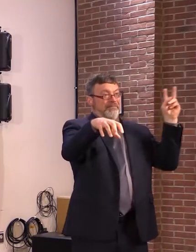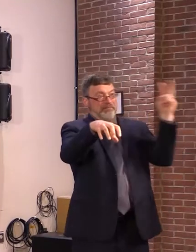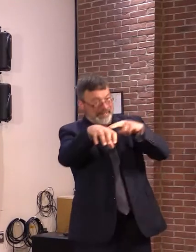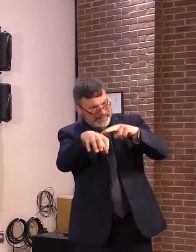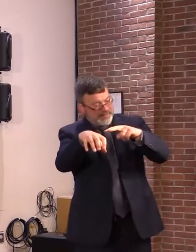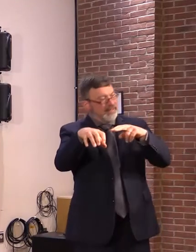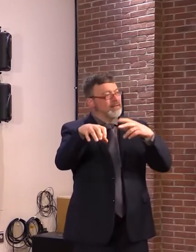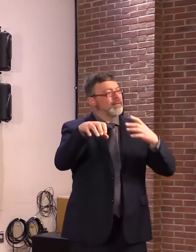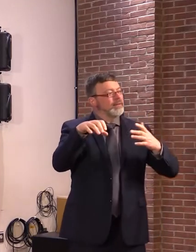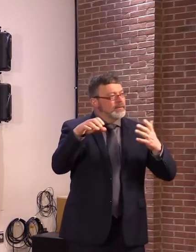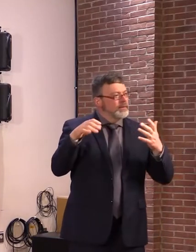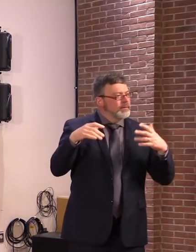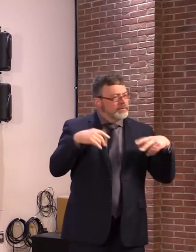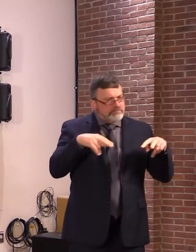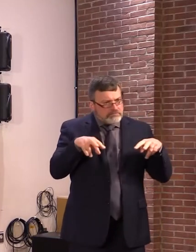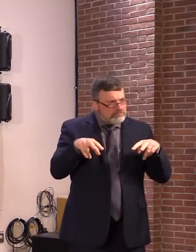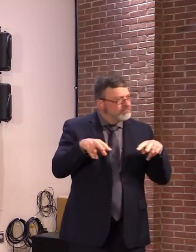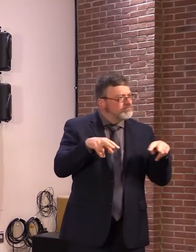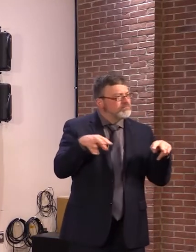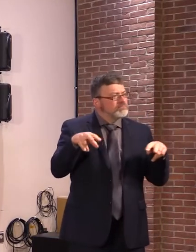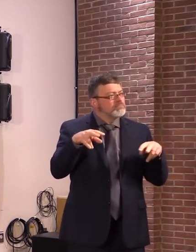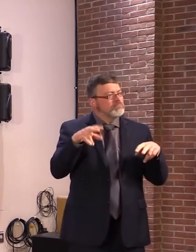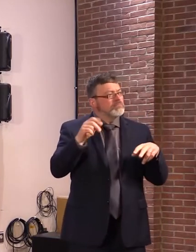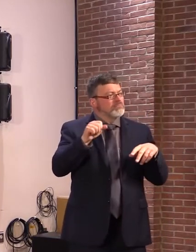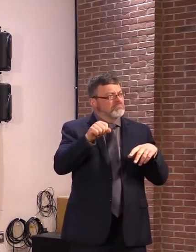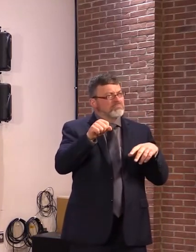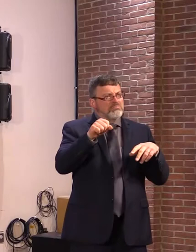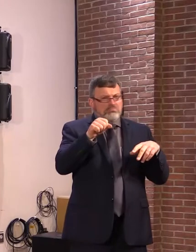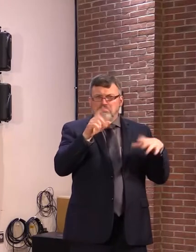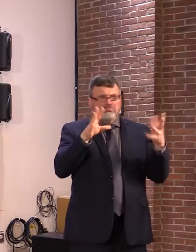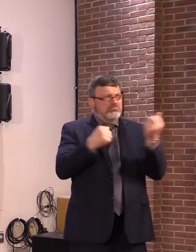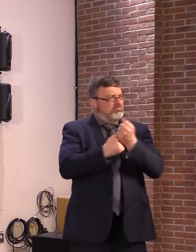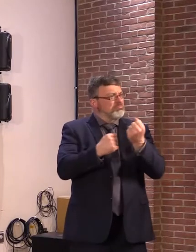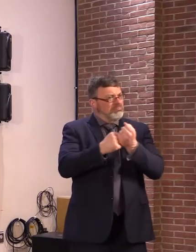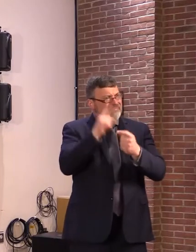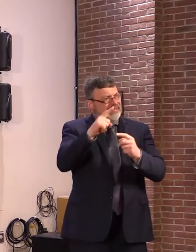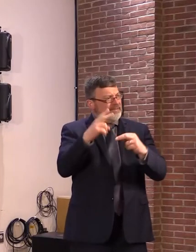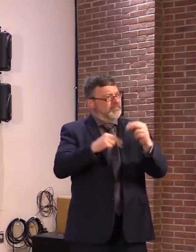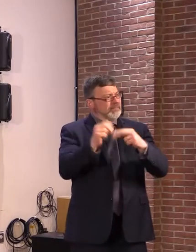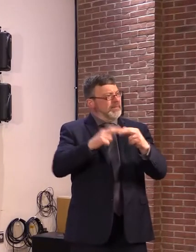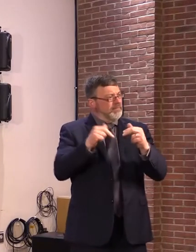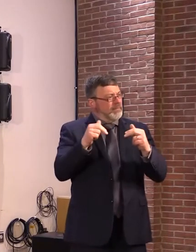as the governor mentioned, the House agreed that we could make an exemption to active 50.